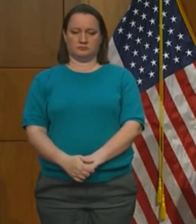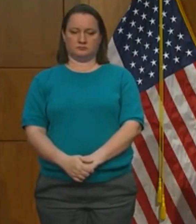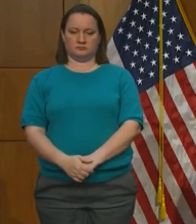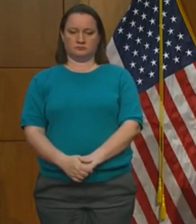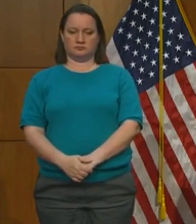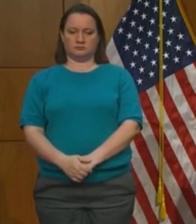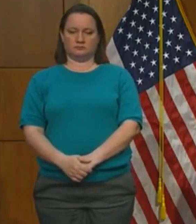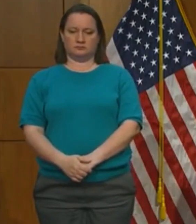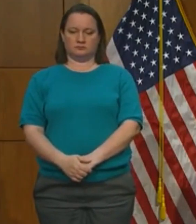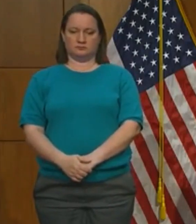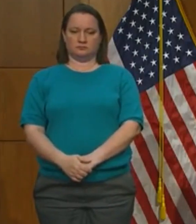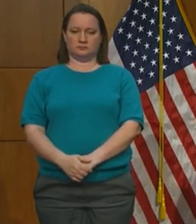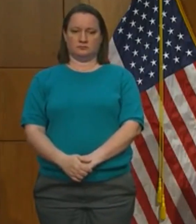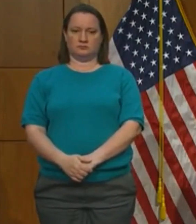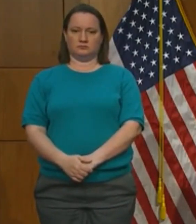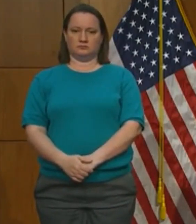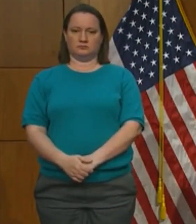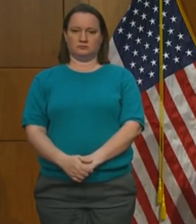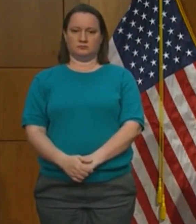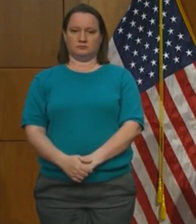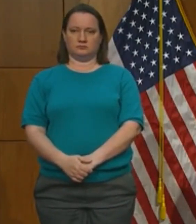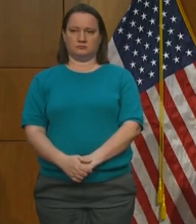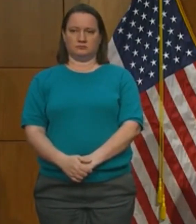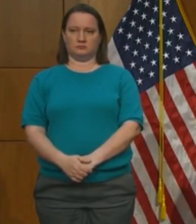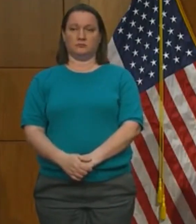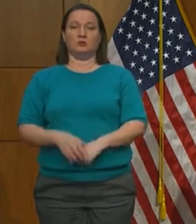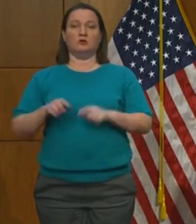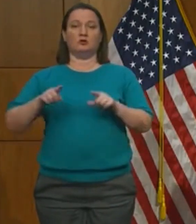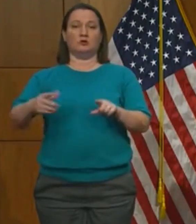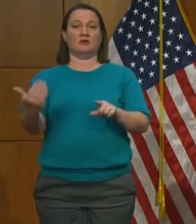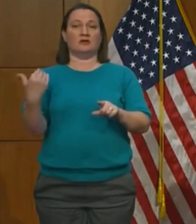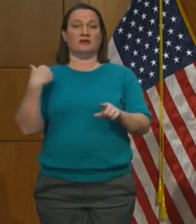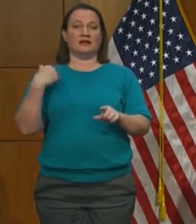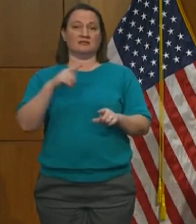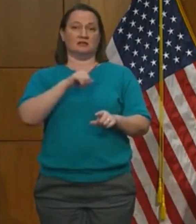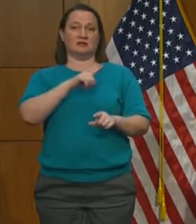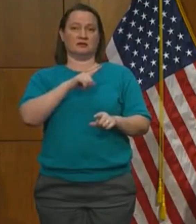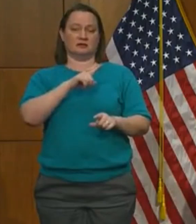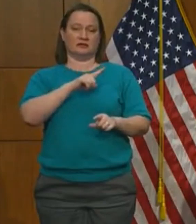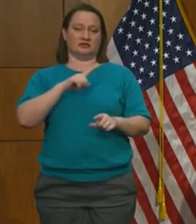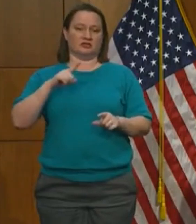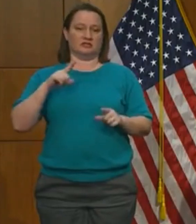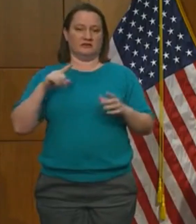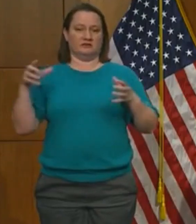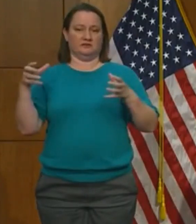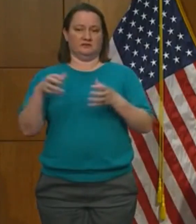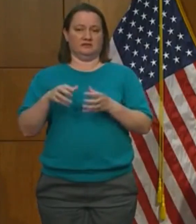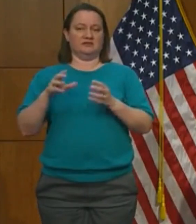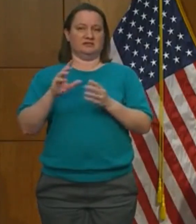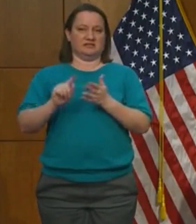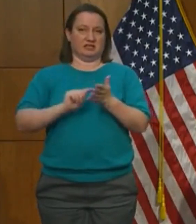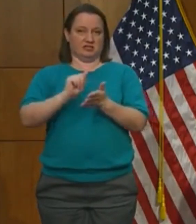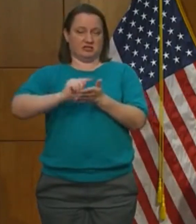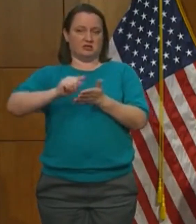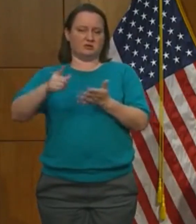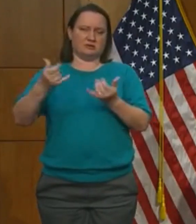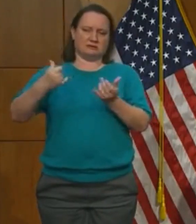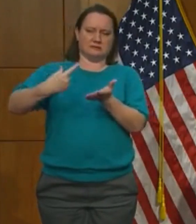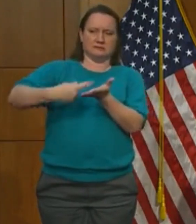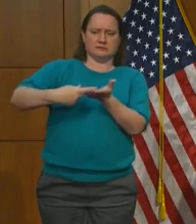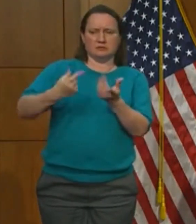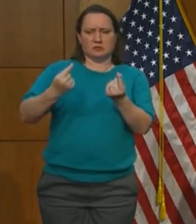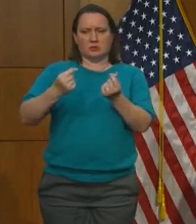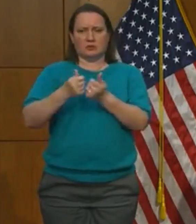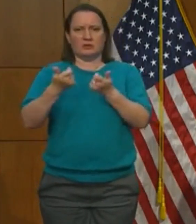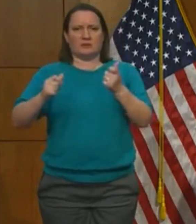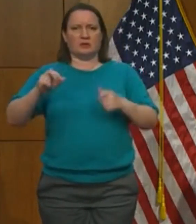the big Robert E. Lee statue that sits on state property on Monument Avenue. Have you reached a decision about what should be